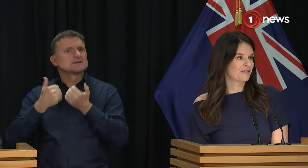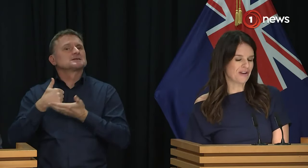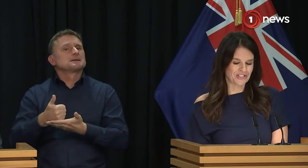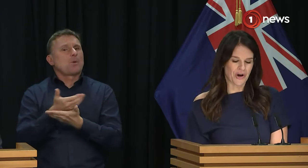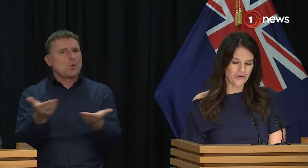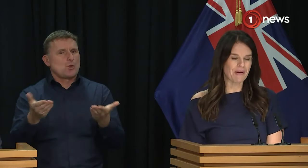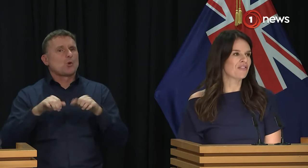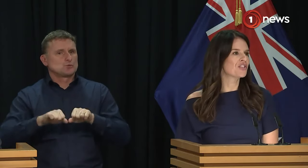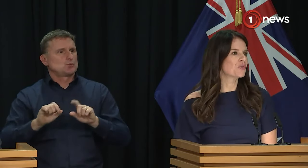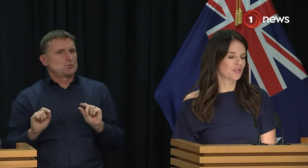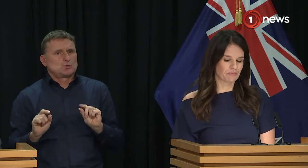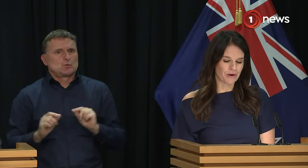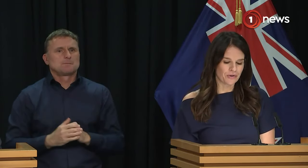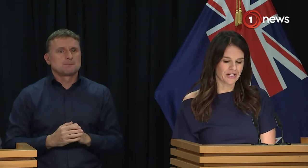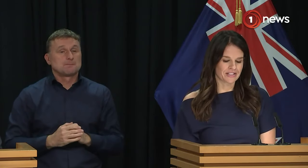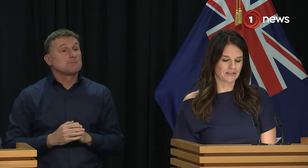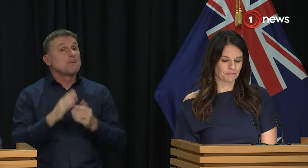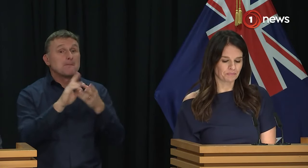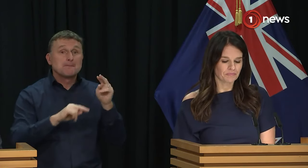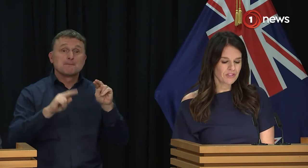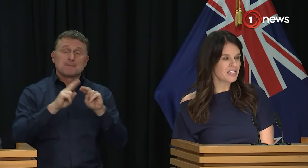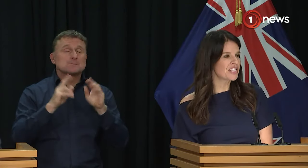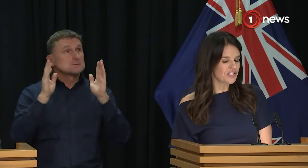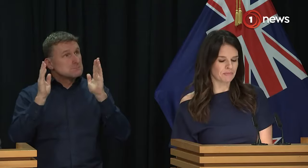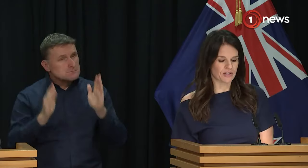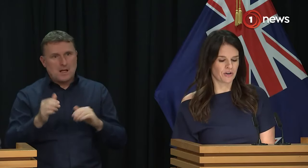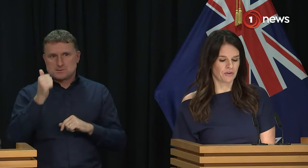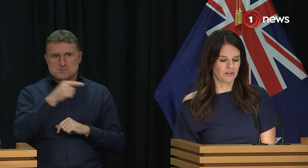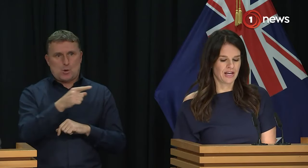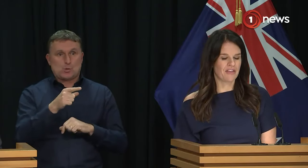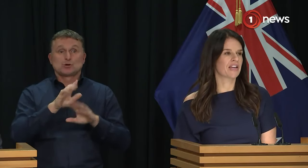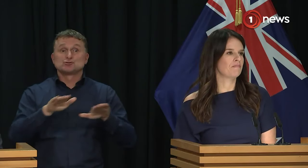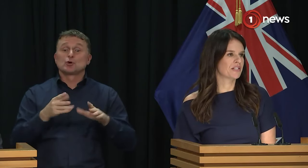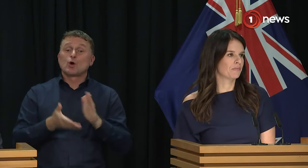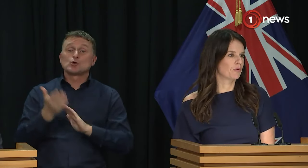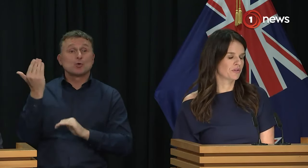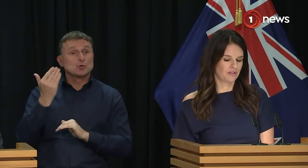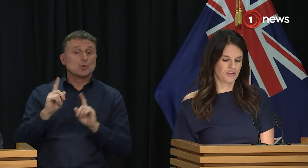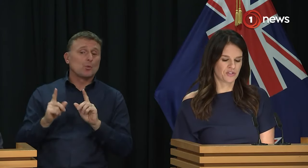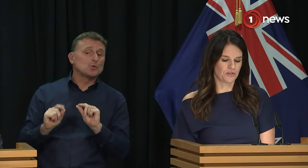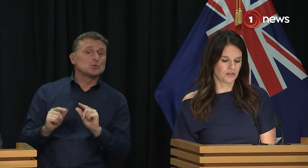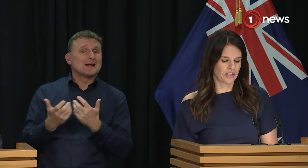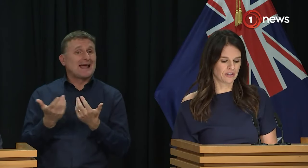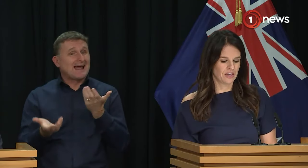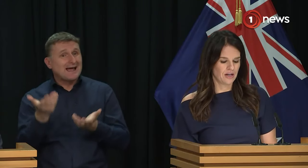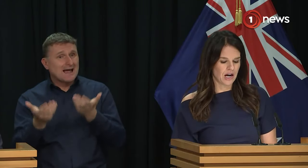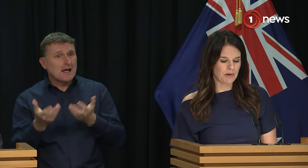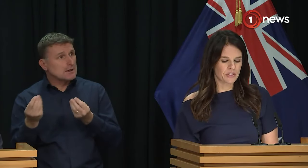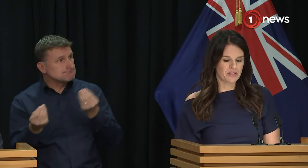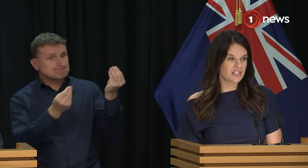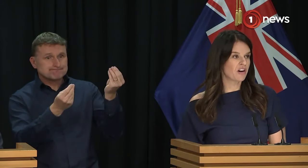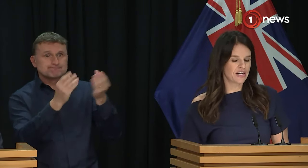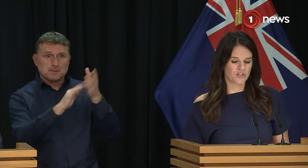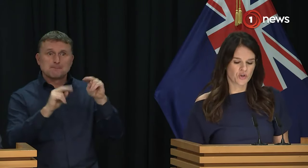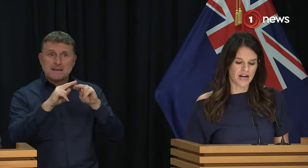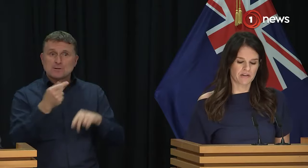Parents must know about their children's progress and teachers must know how they can best support their students' learning. I